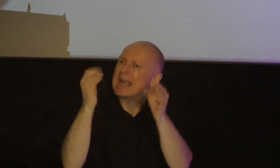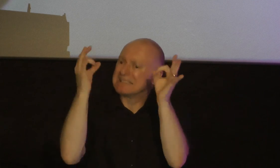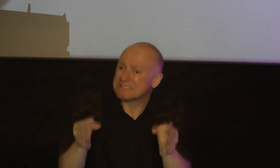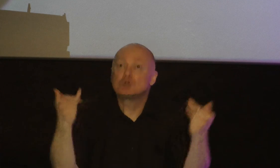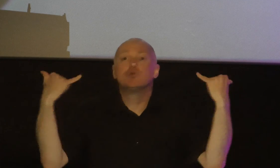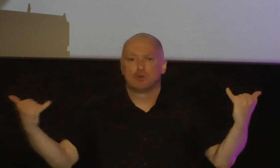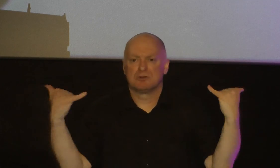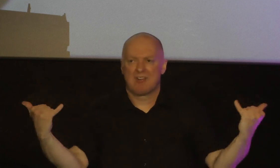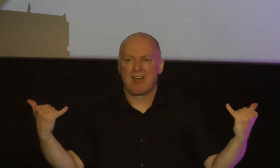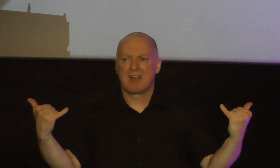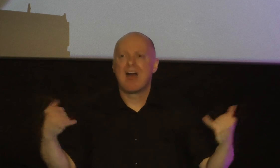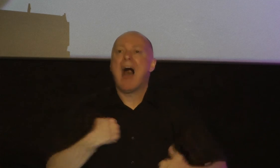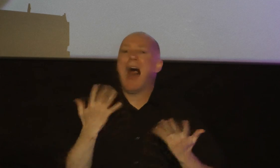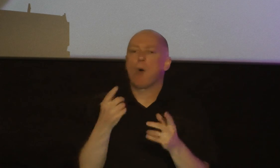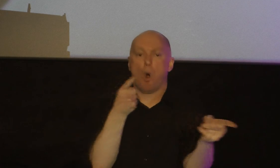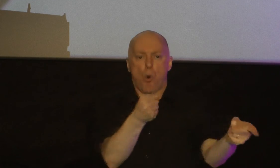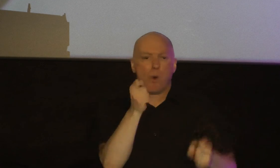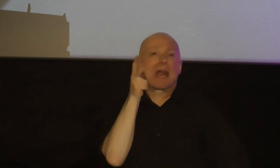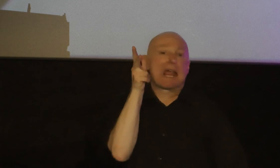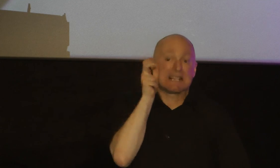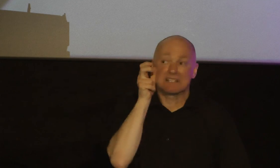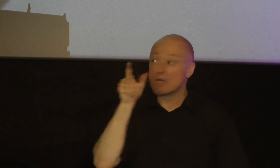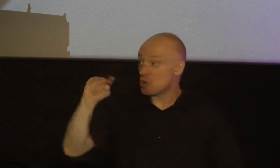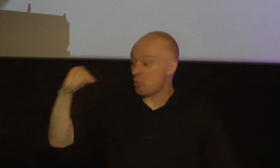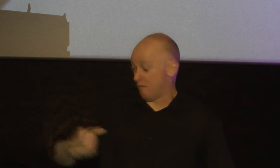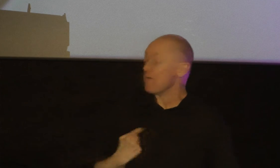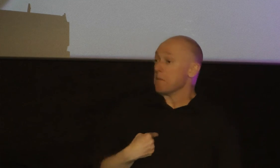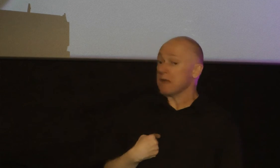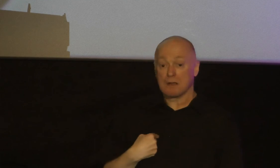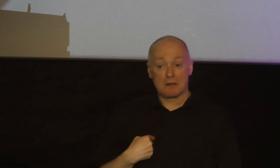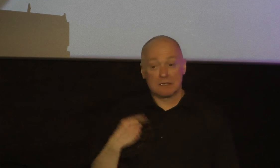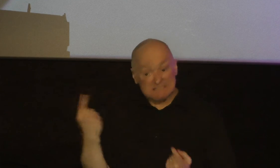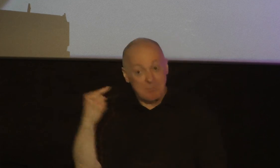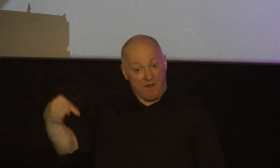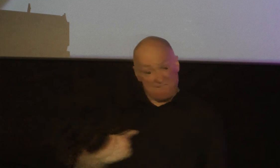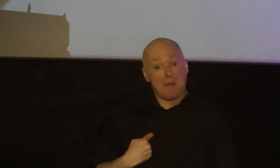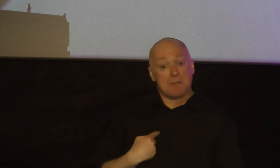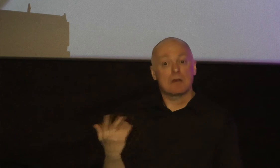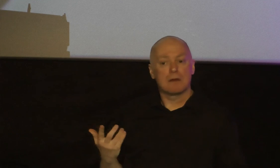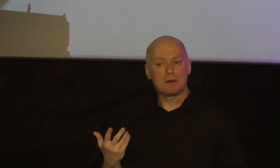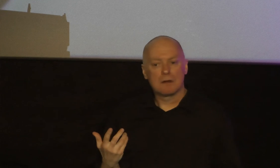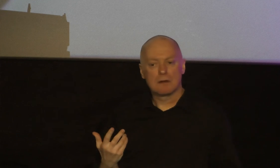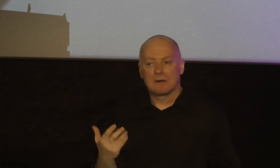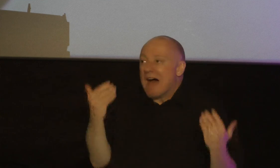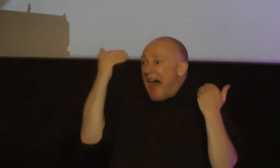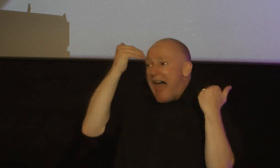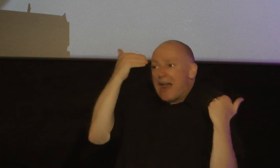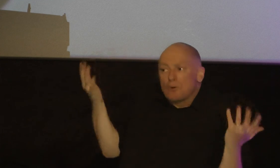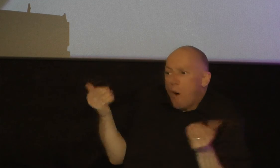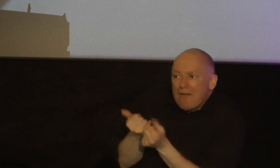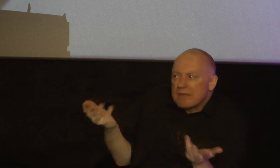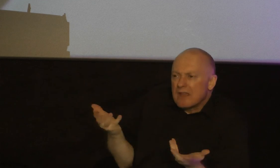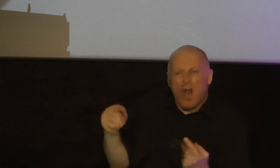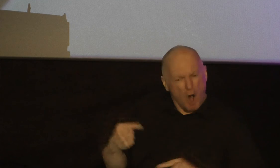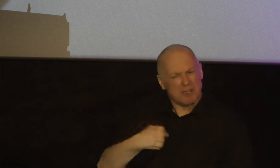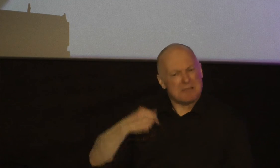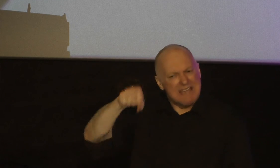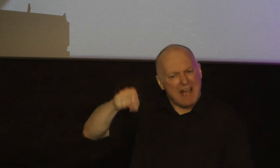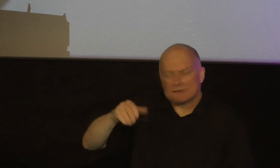I'm going to be quick to listen when you offend me when someone offends me I don't know everything it hurts it hurts but I don't know everything